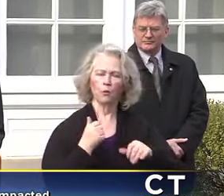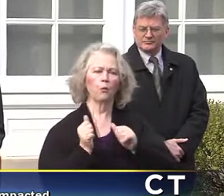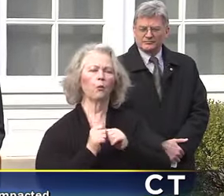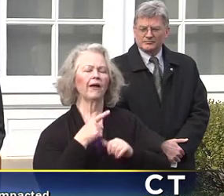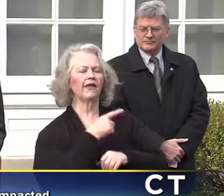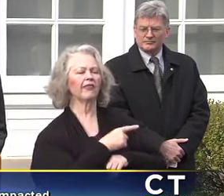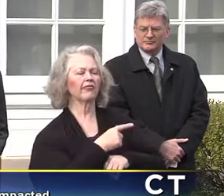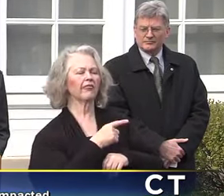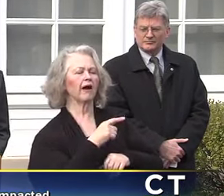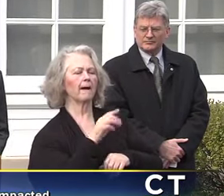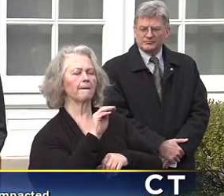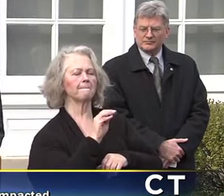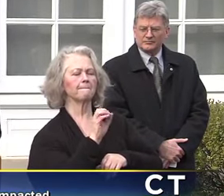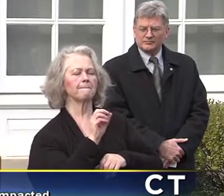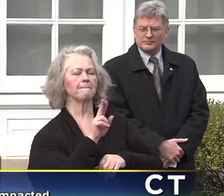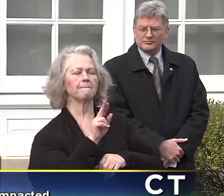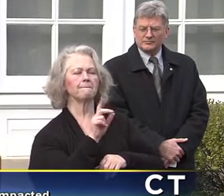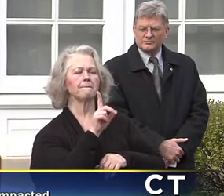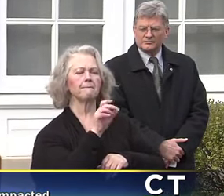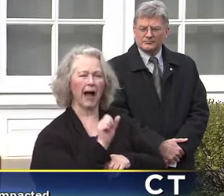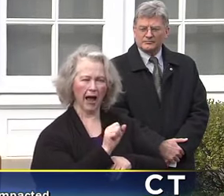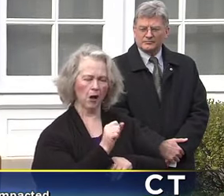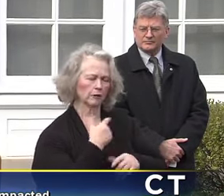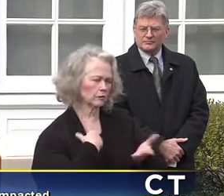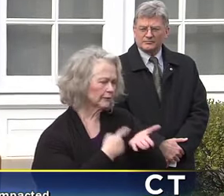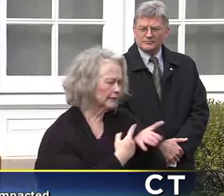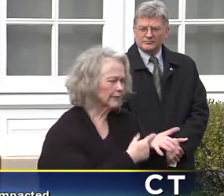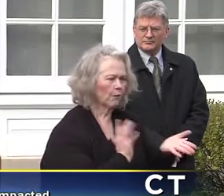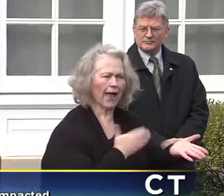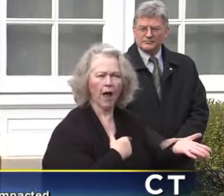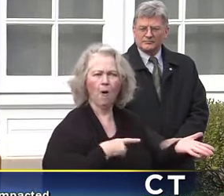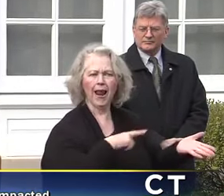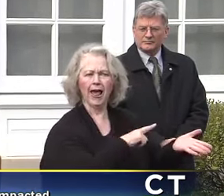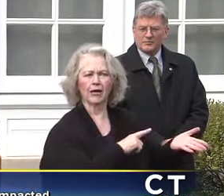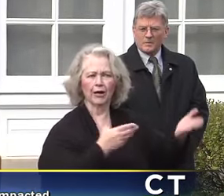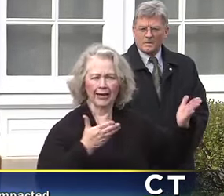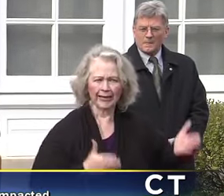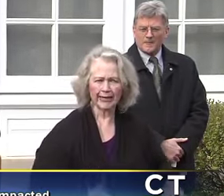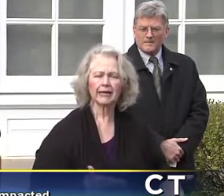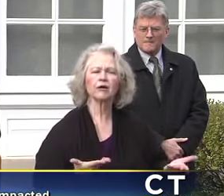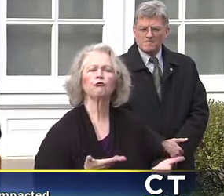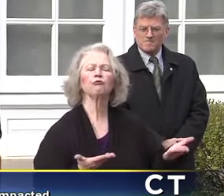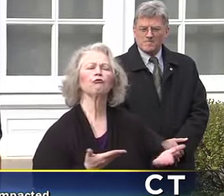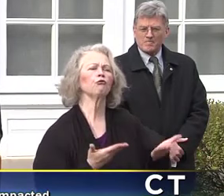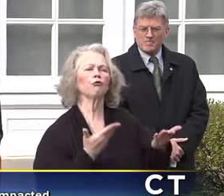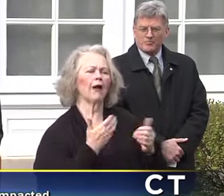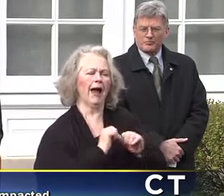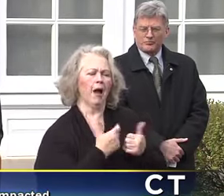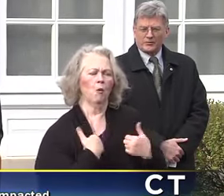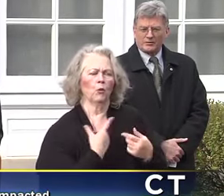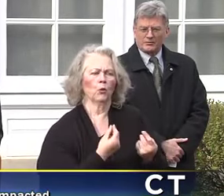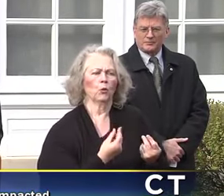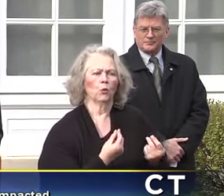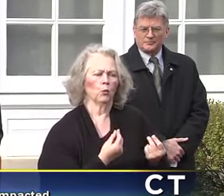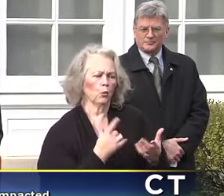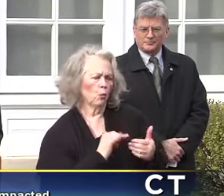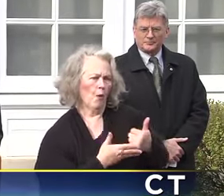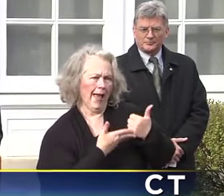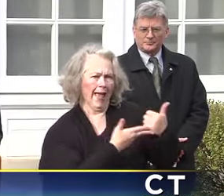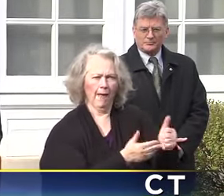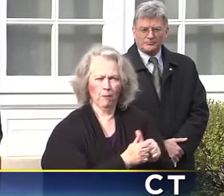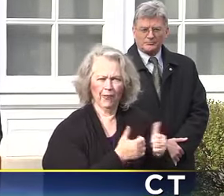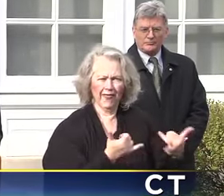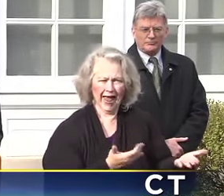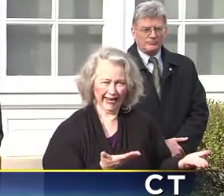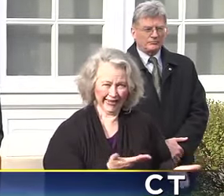have been in dialogue with legislative leadership about what the state of Connecticut can be doing and should be doing on the relief front. So we're going to be doing that